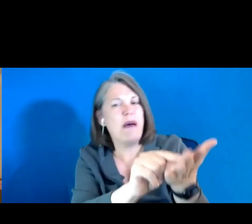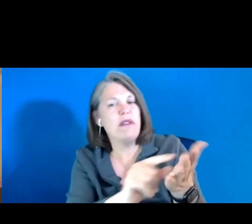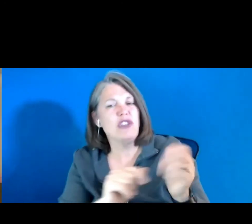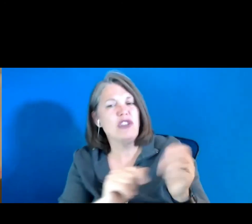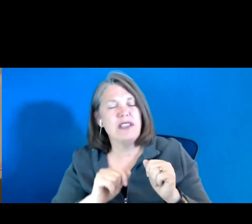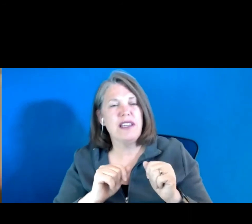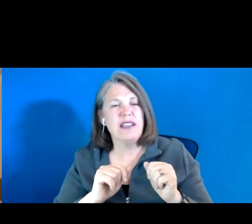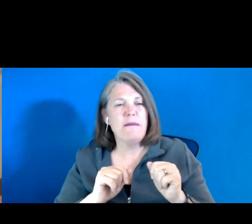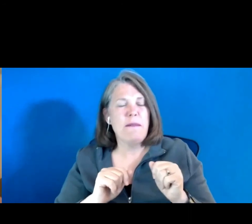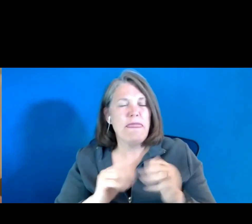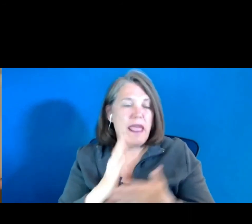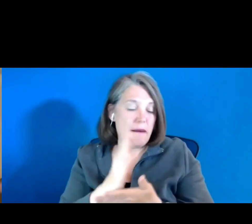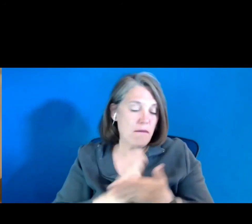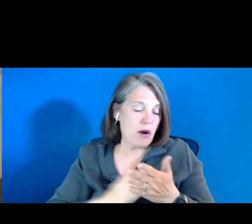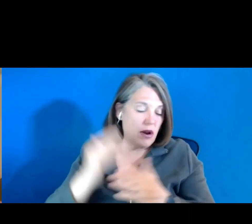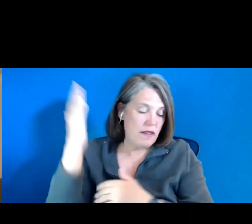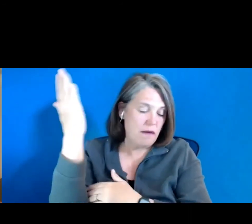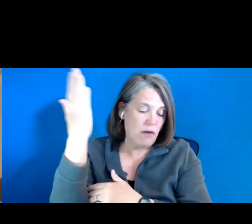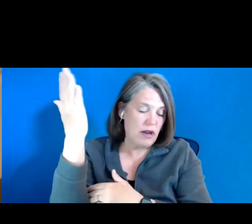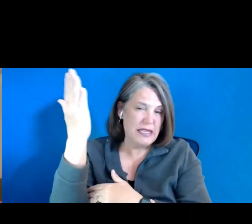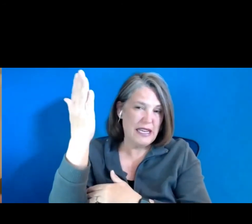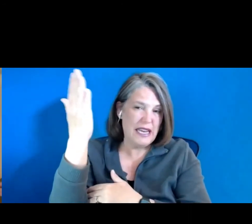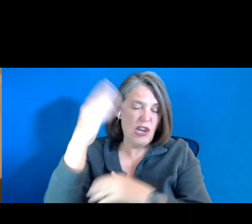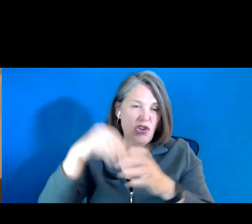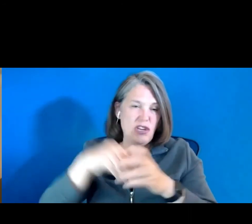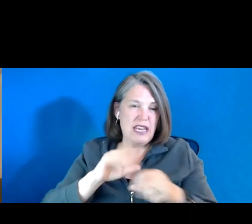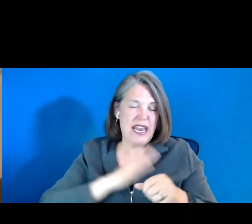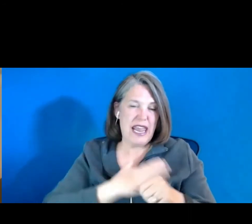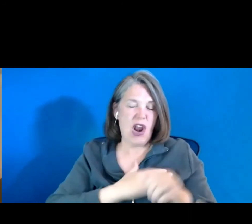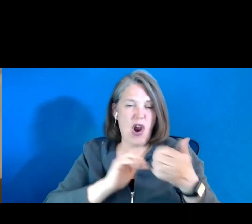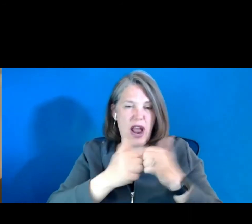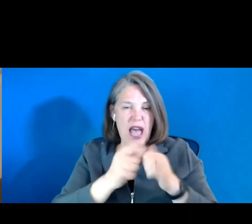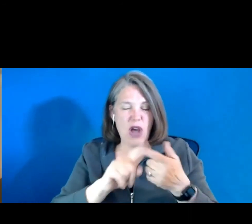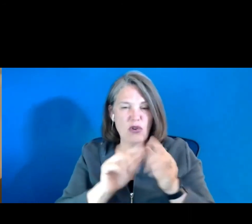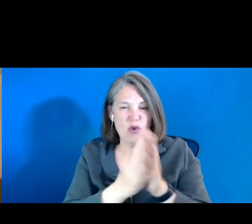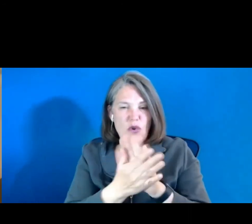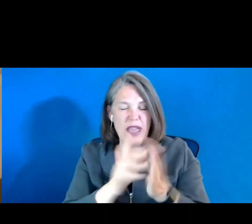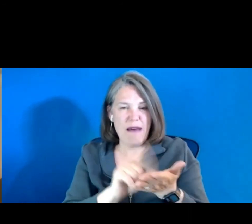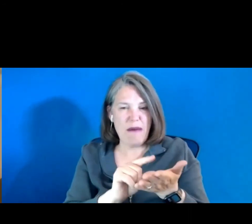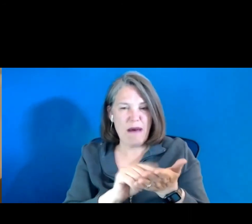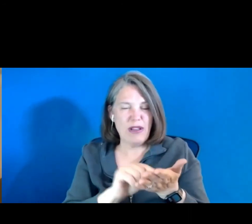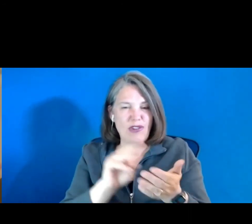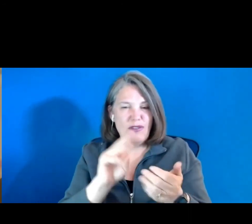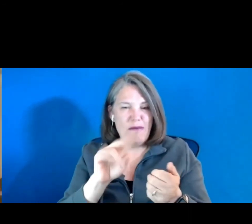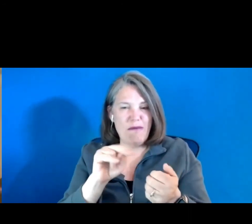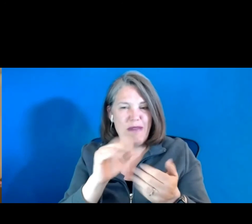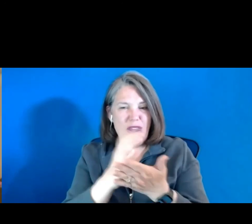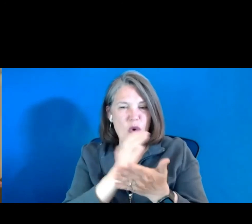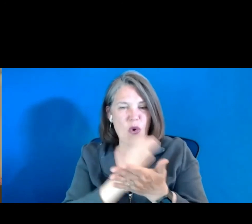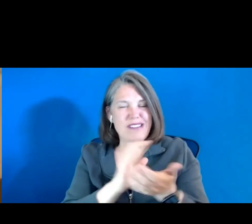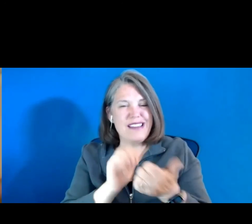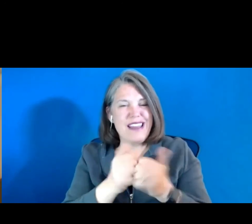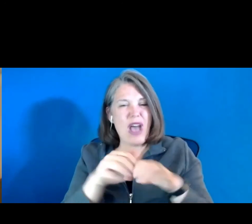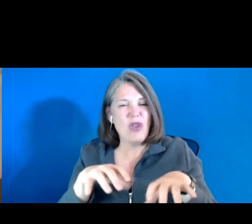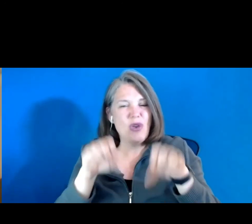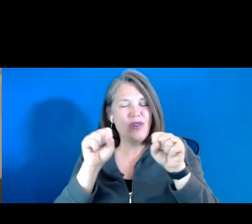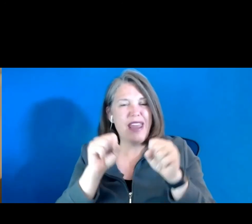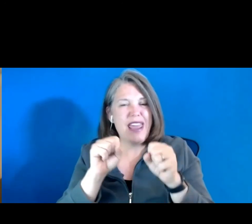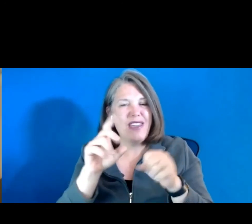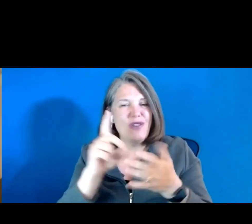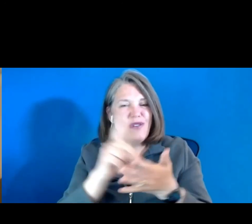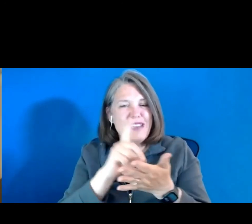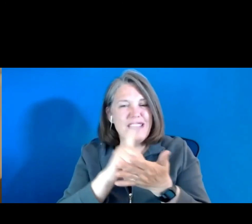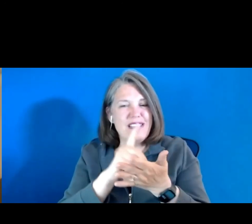the presentation in our, how to get published mini course is how you take your dissertation,